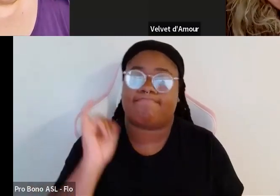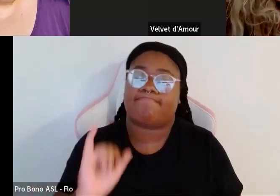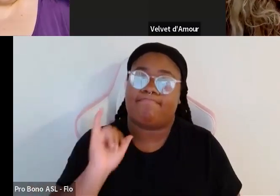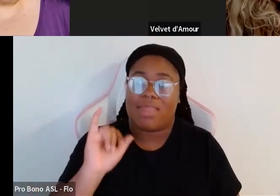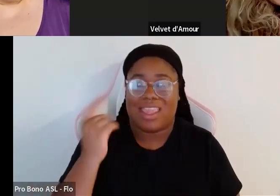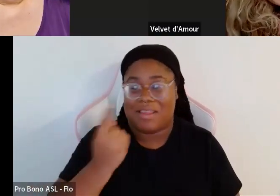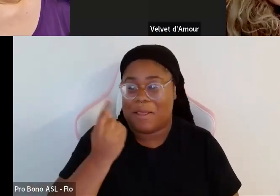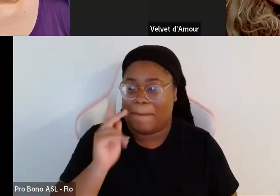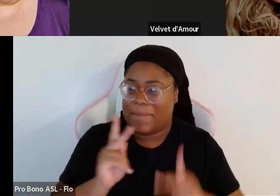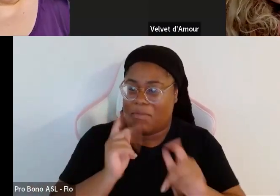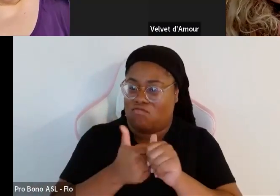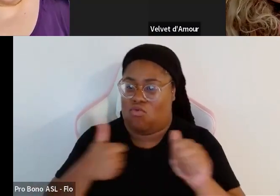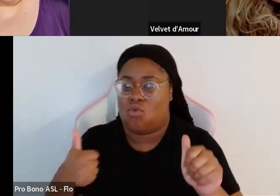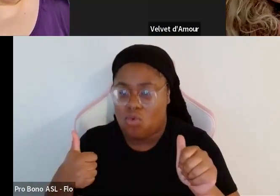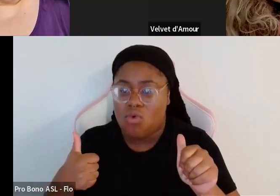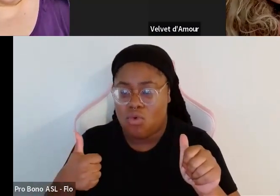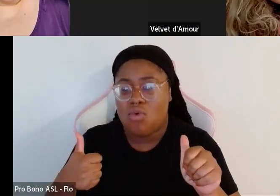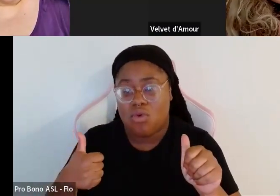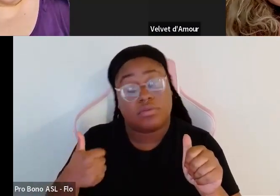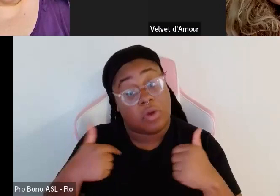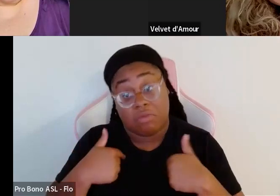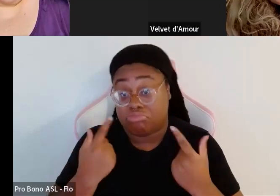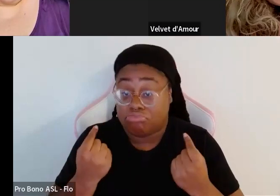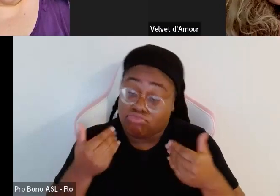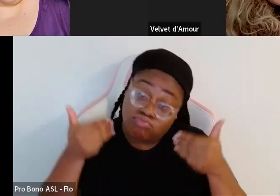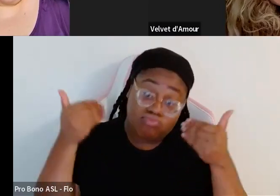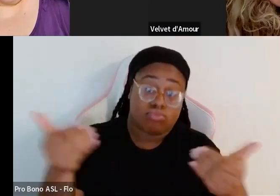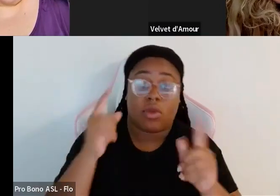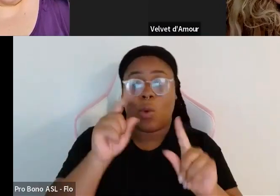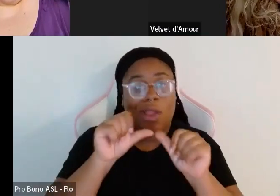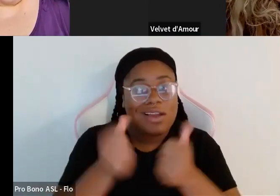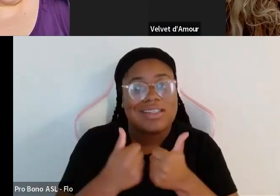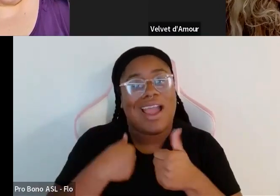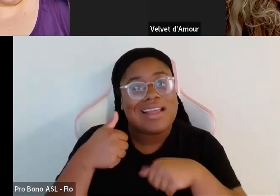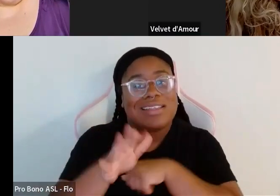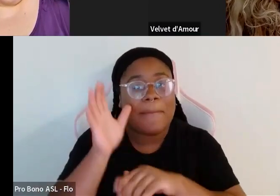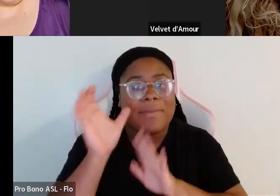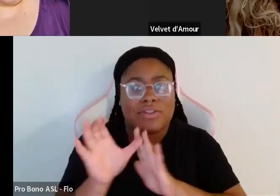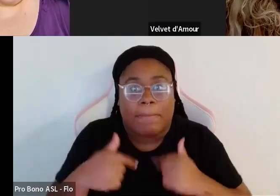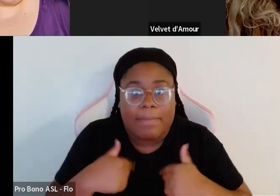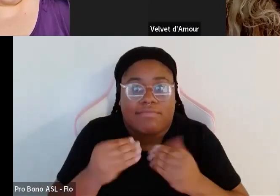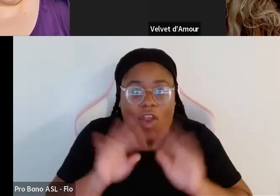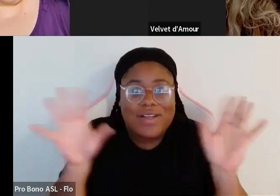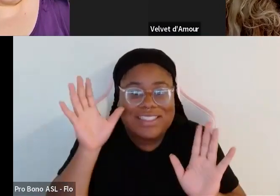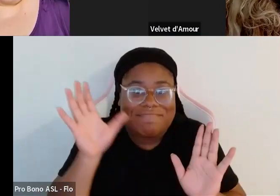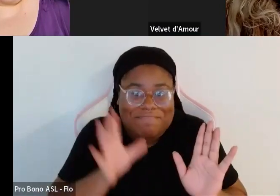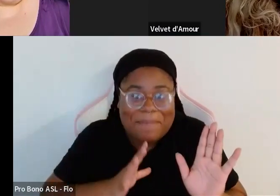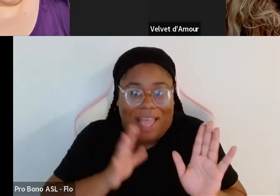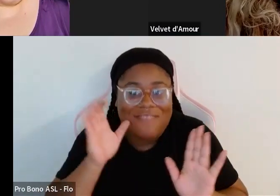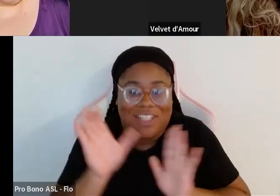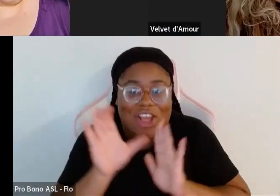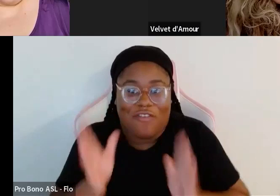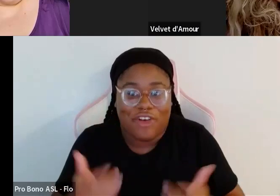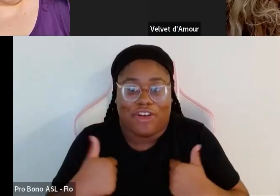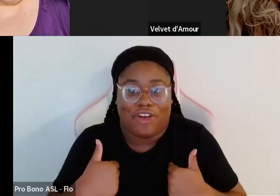something that people avoided so I went to the agency I sent some pictures because I'm also obviously a female photographer and um